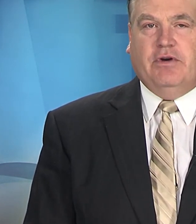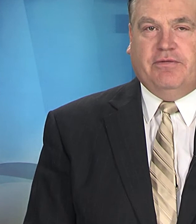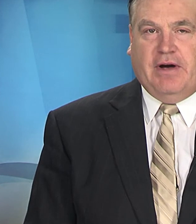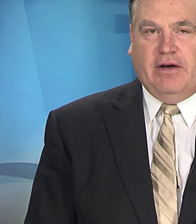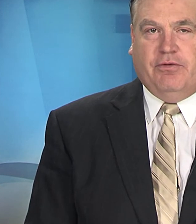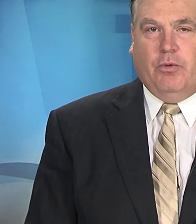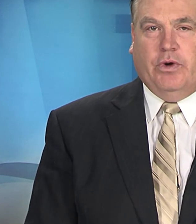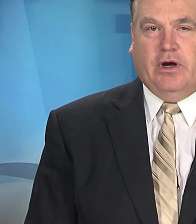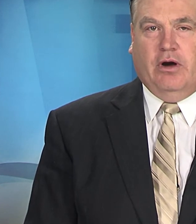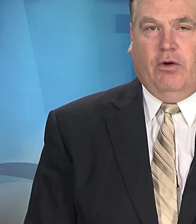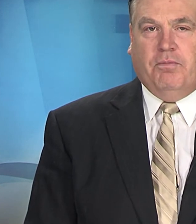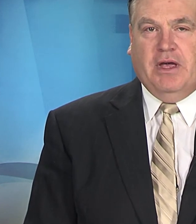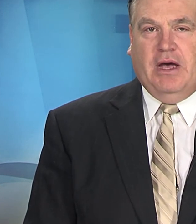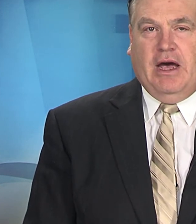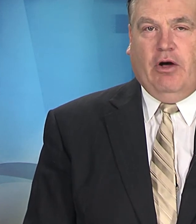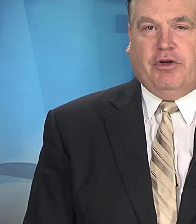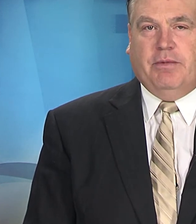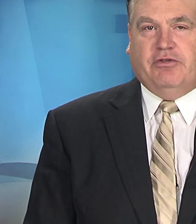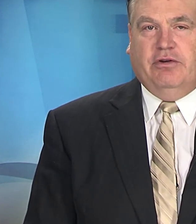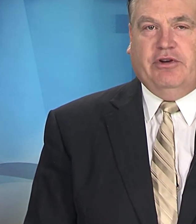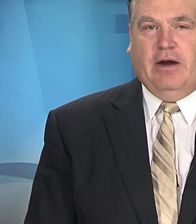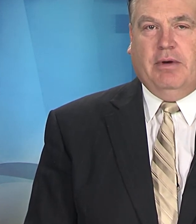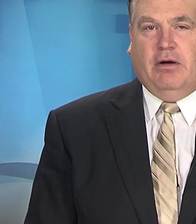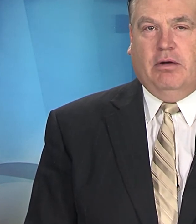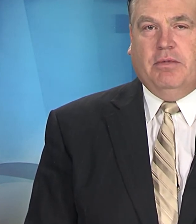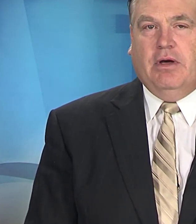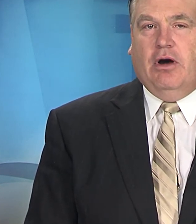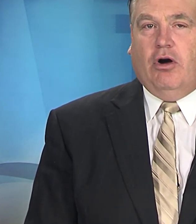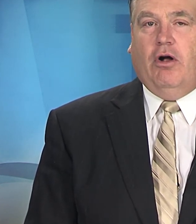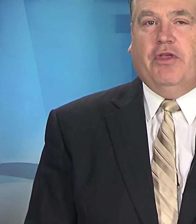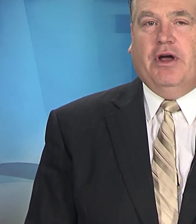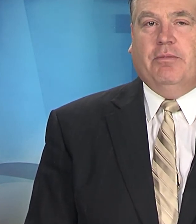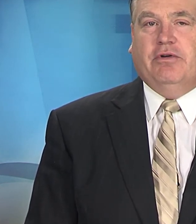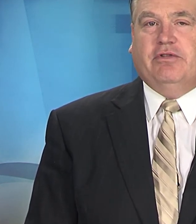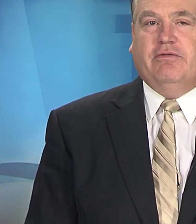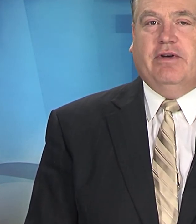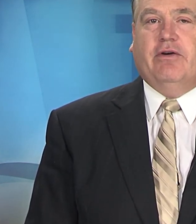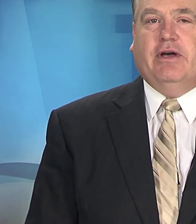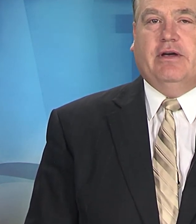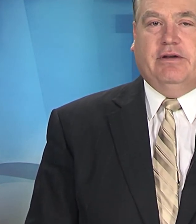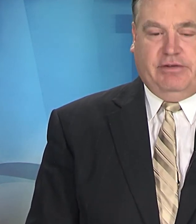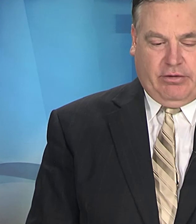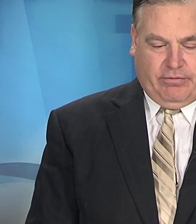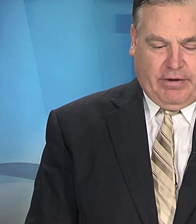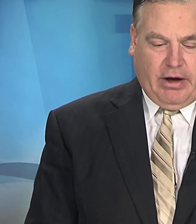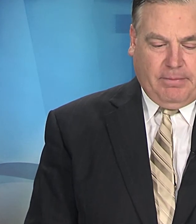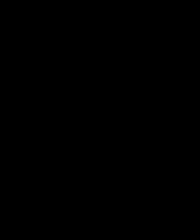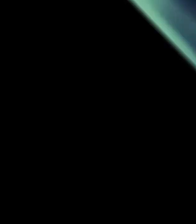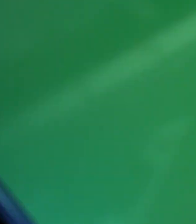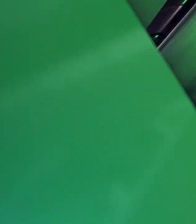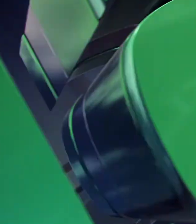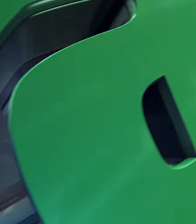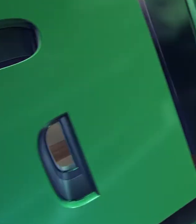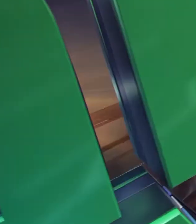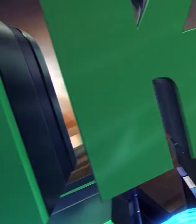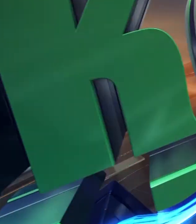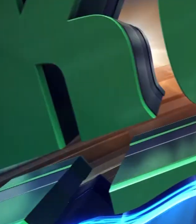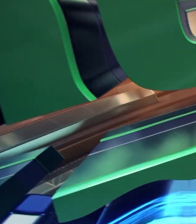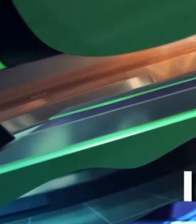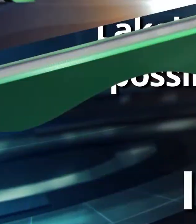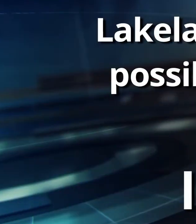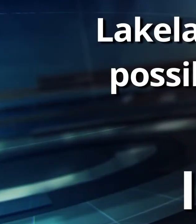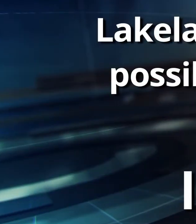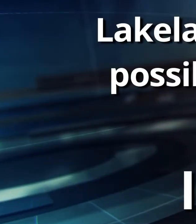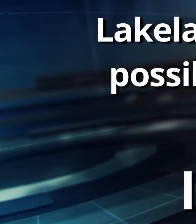up 75 from a week ago. Health Commissioner Jan Malcolm called the numbers very terrifying. Lakeland